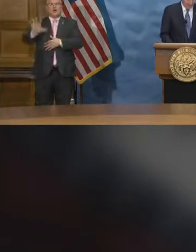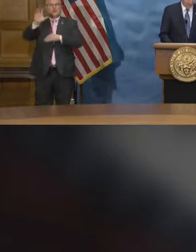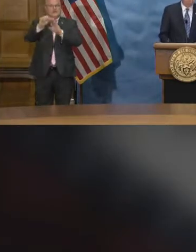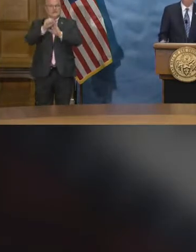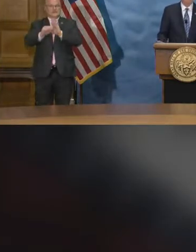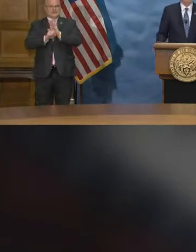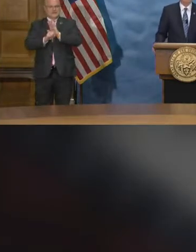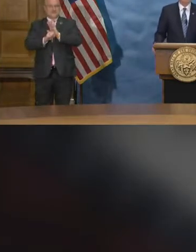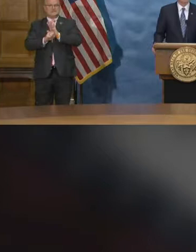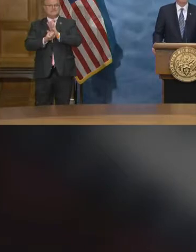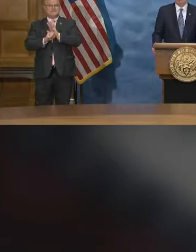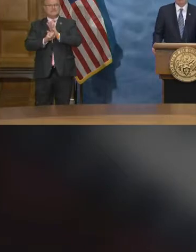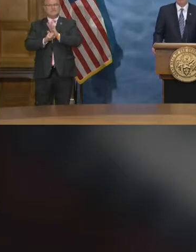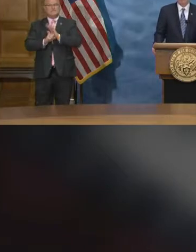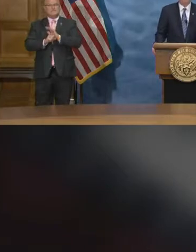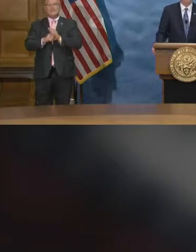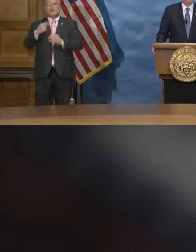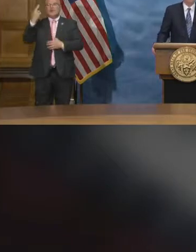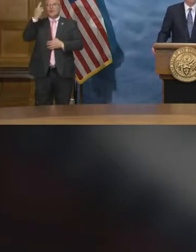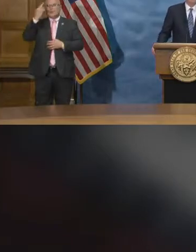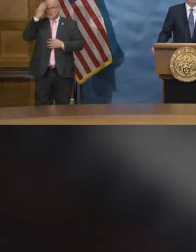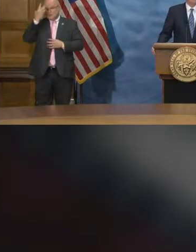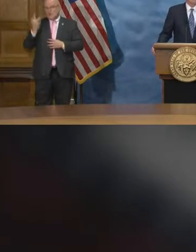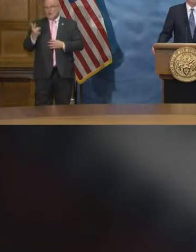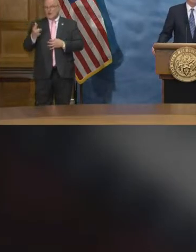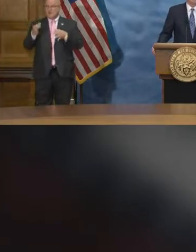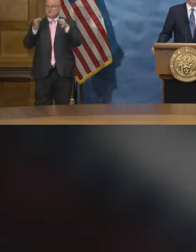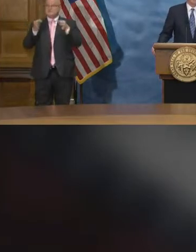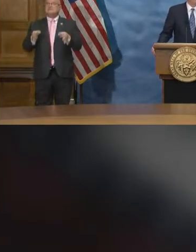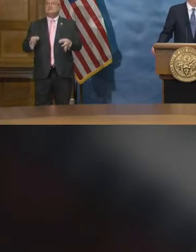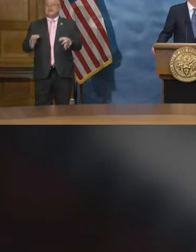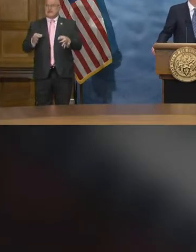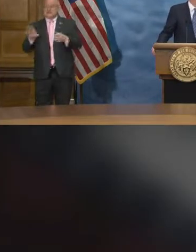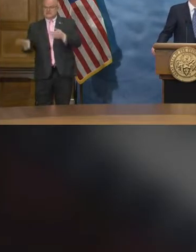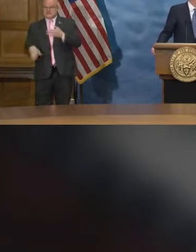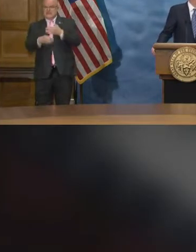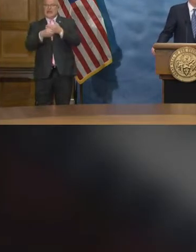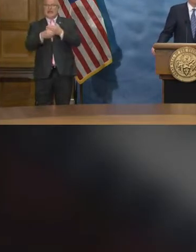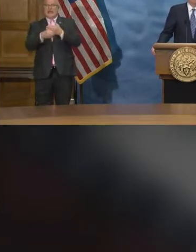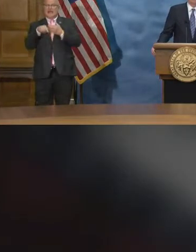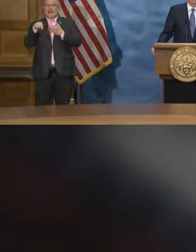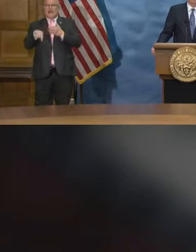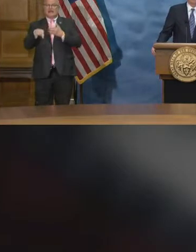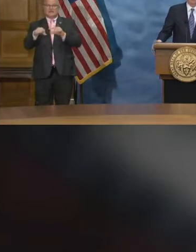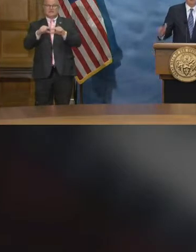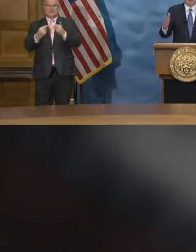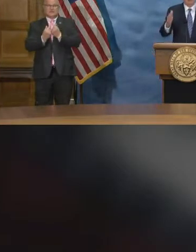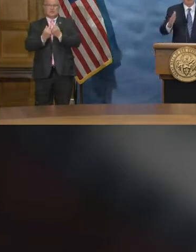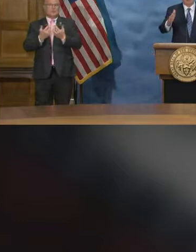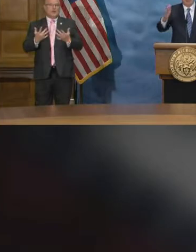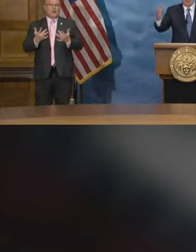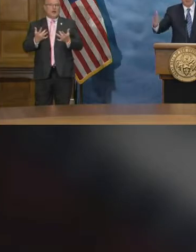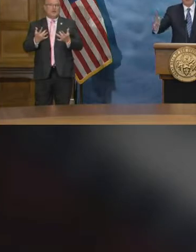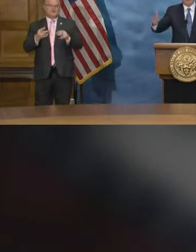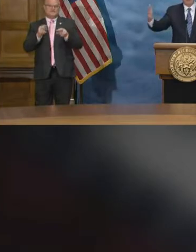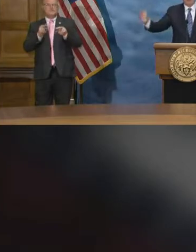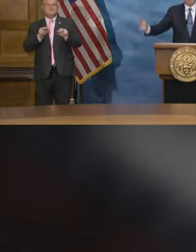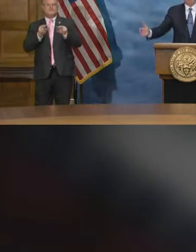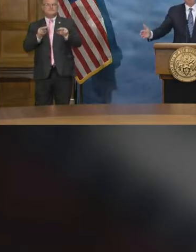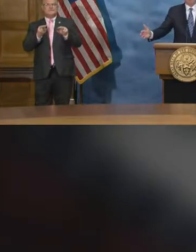And the reason we feel comfortable in adding this addition is because if you look